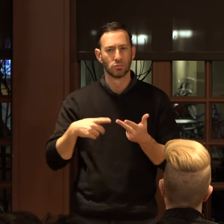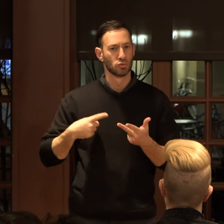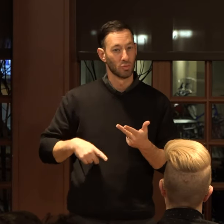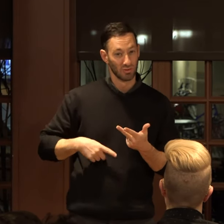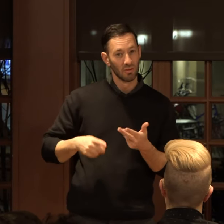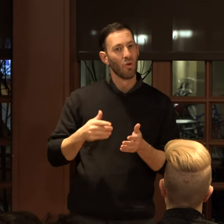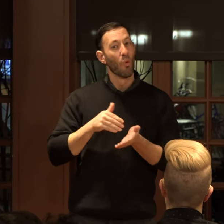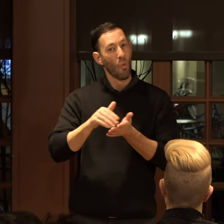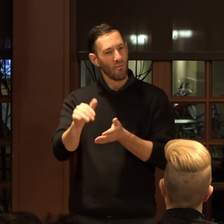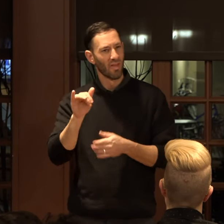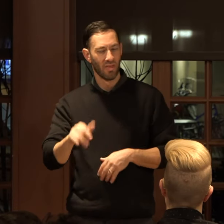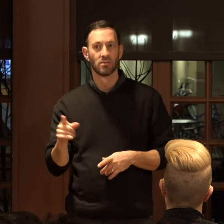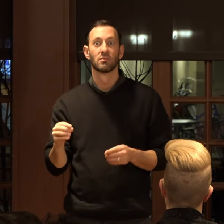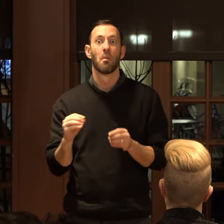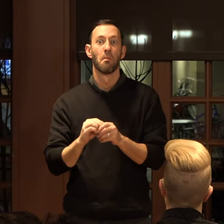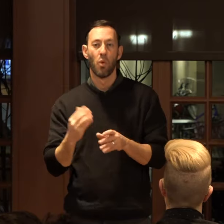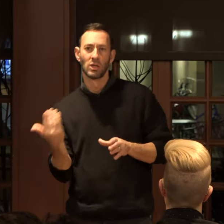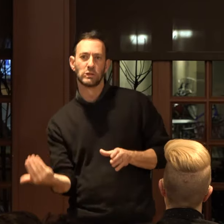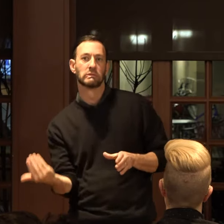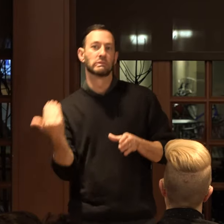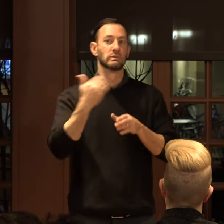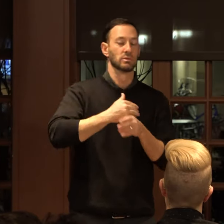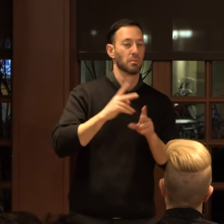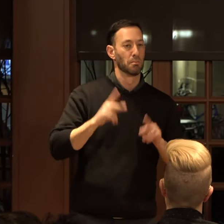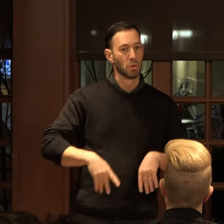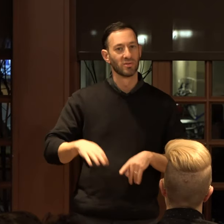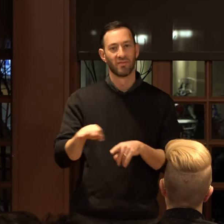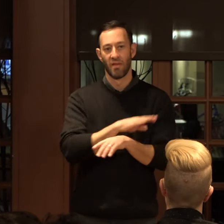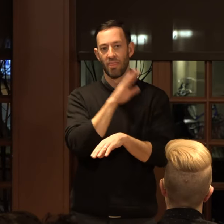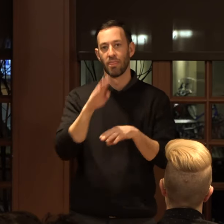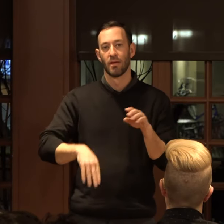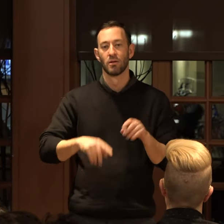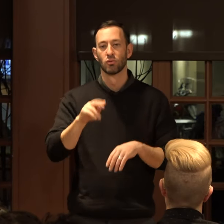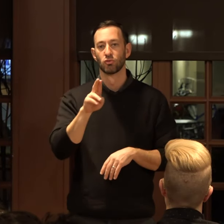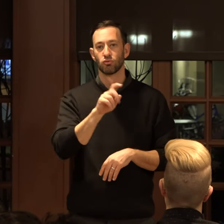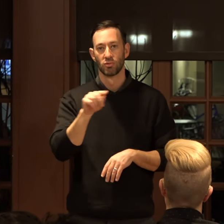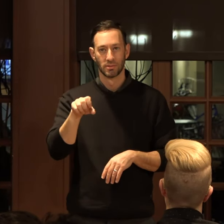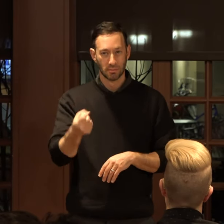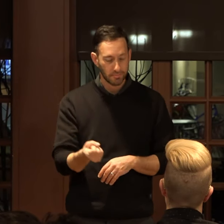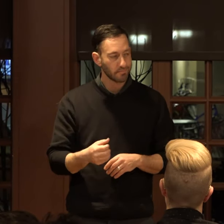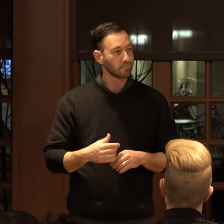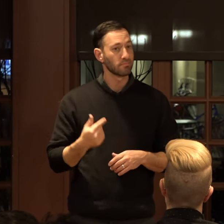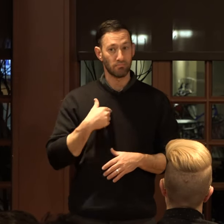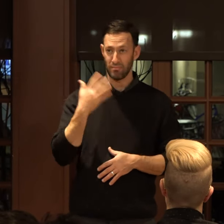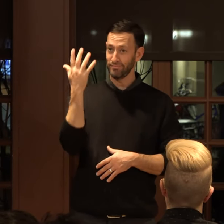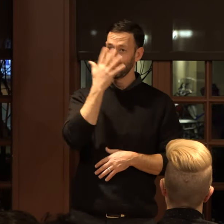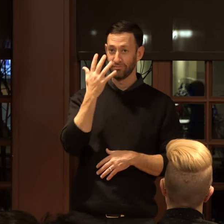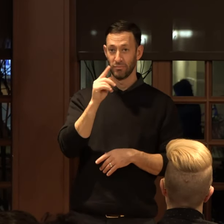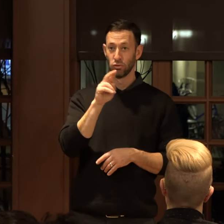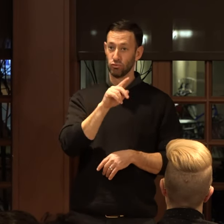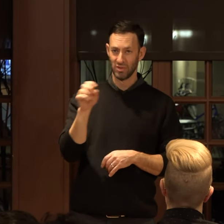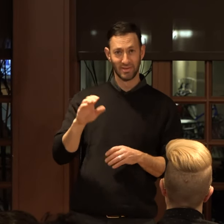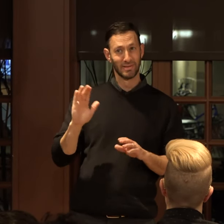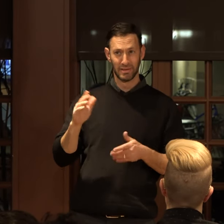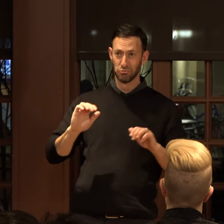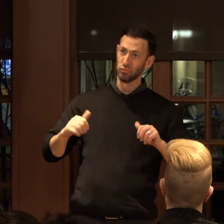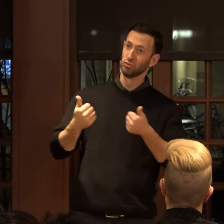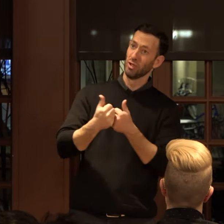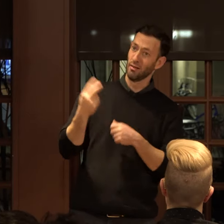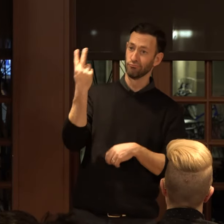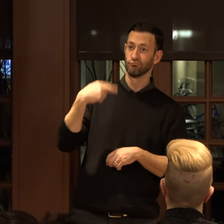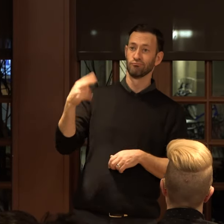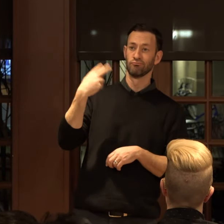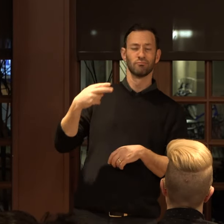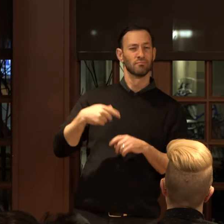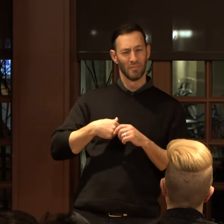these disorders prove to be far more disruptive to a person's functioning than Tourette's. While my visible Tourette's may appear challenging at a glance, I